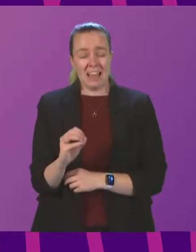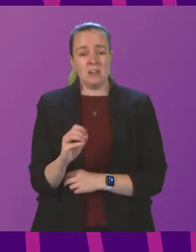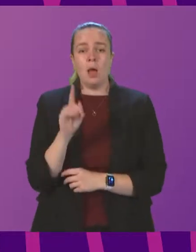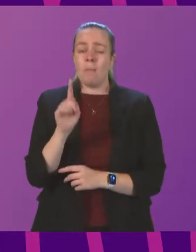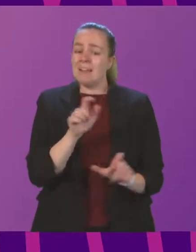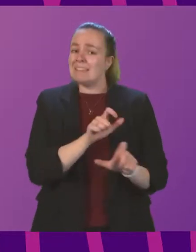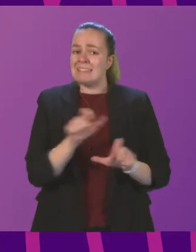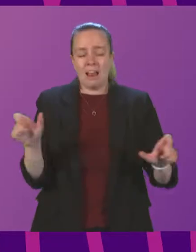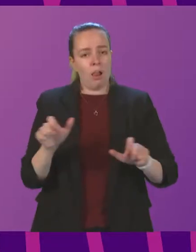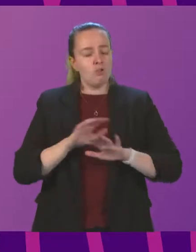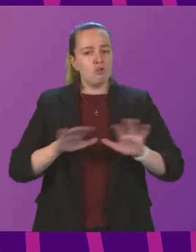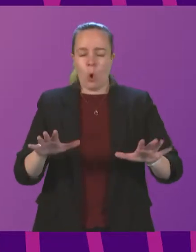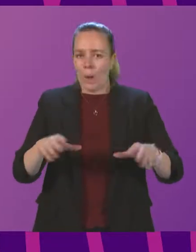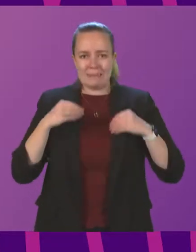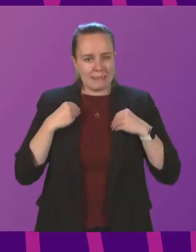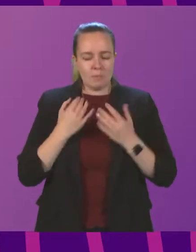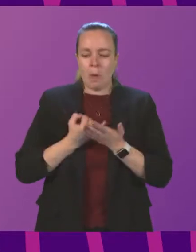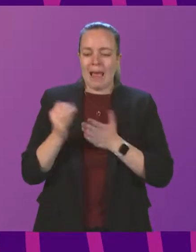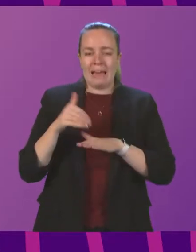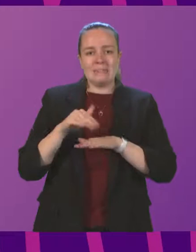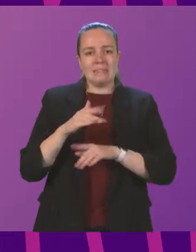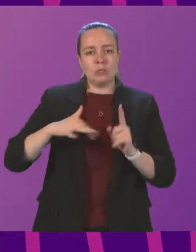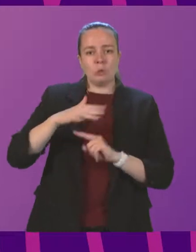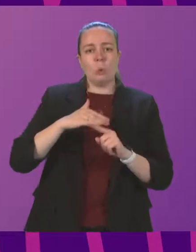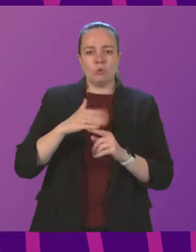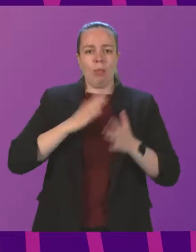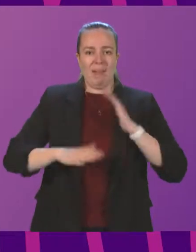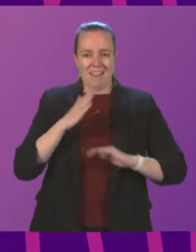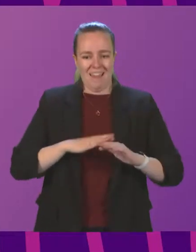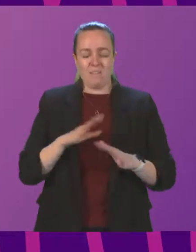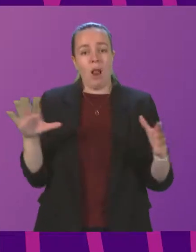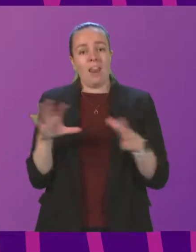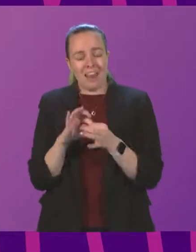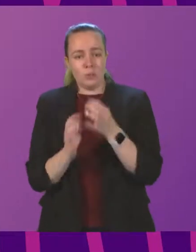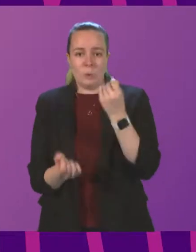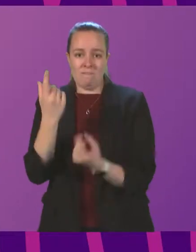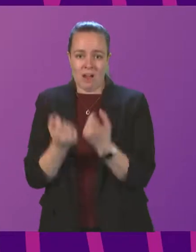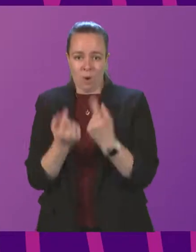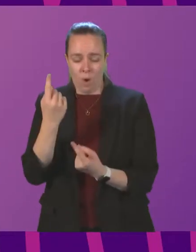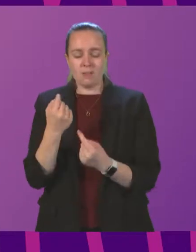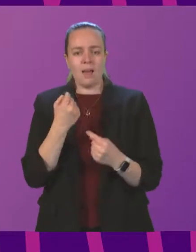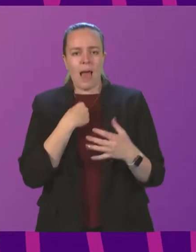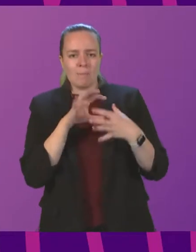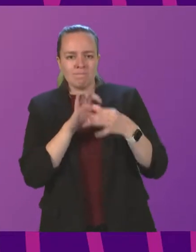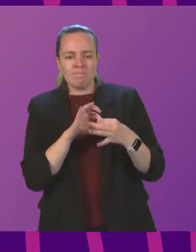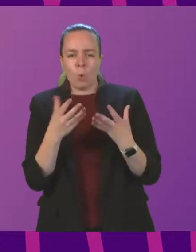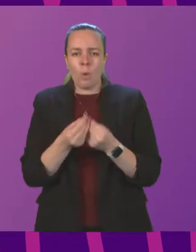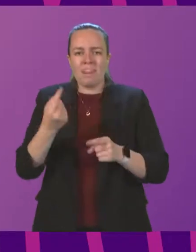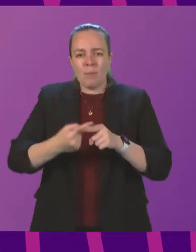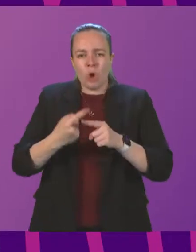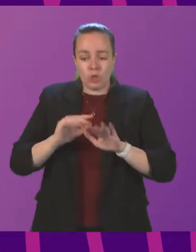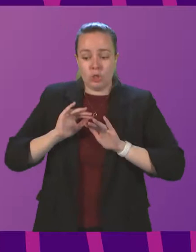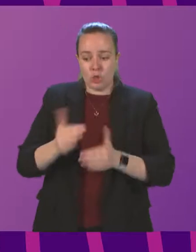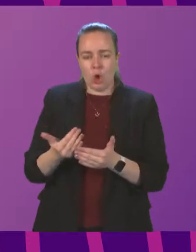an unacceptable level of antisocial behaviour within our communities relating to fireworks. I am engaging with our emergency services